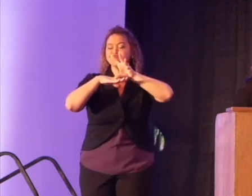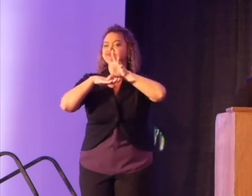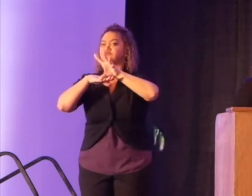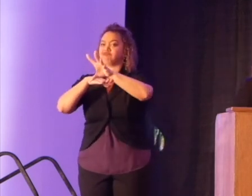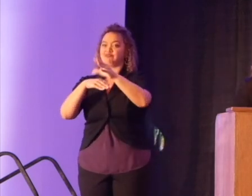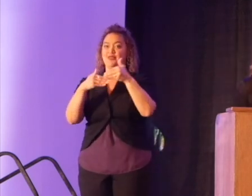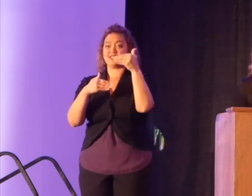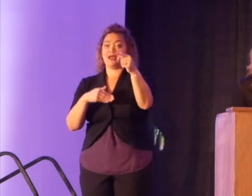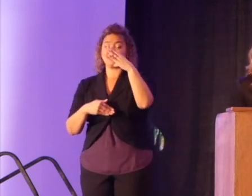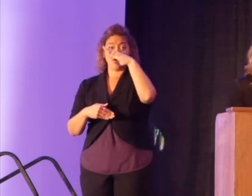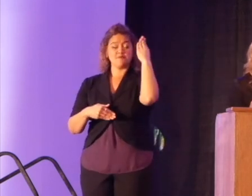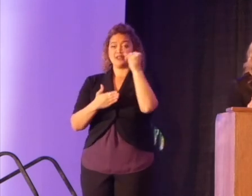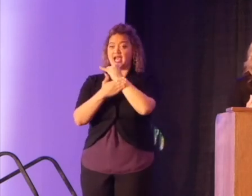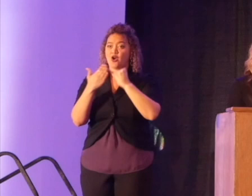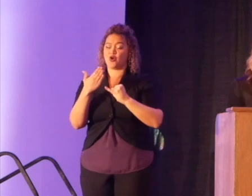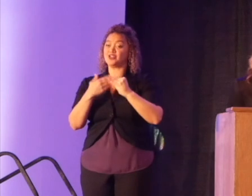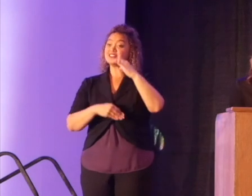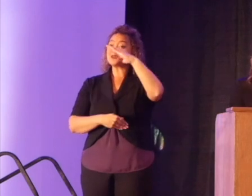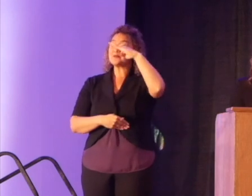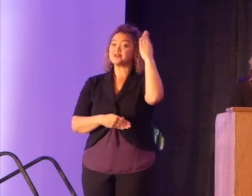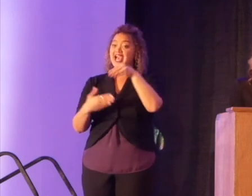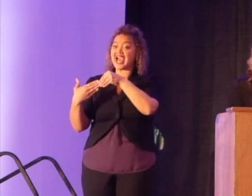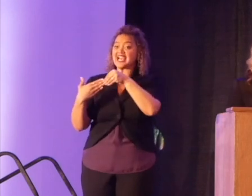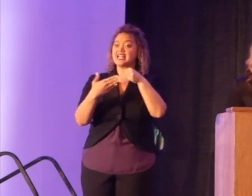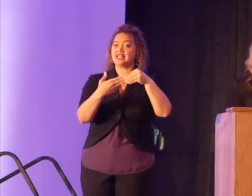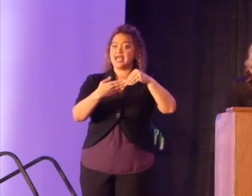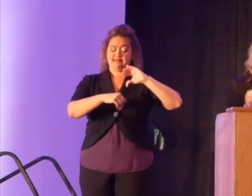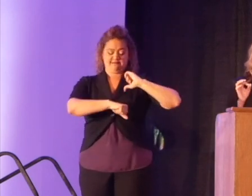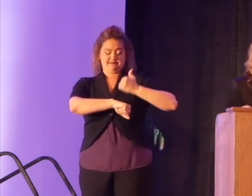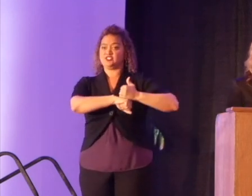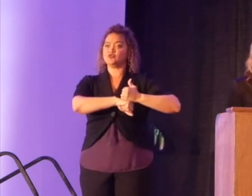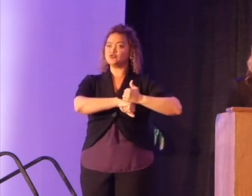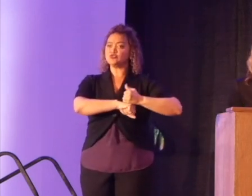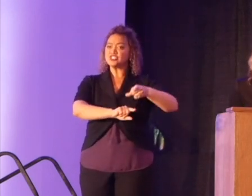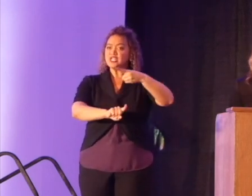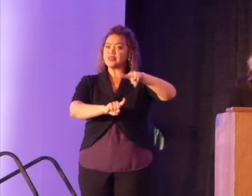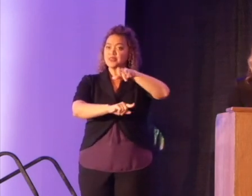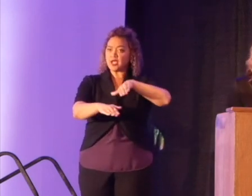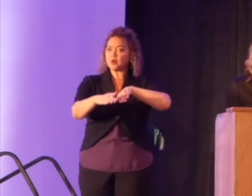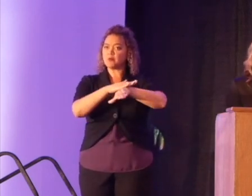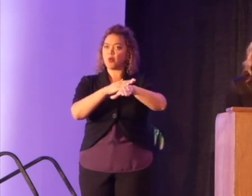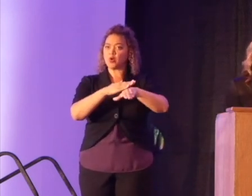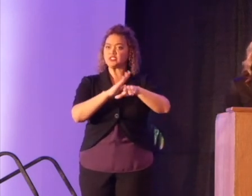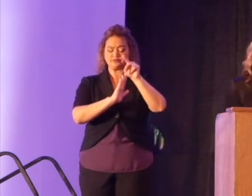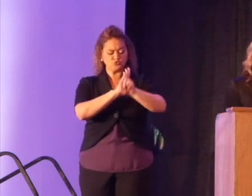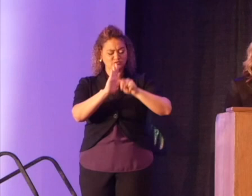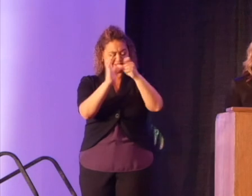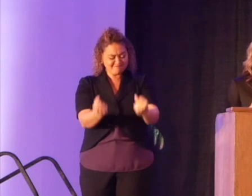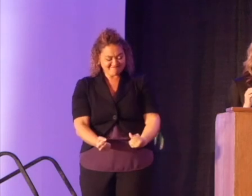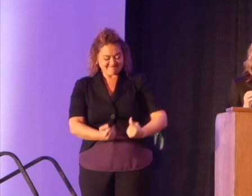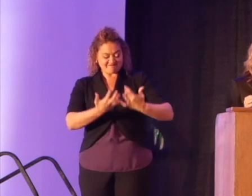generation of black artists and black-led institutions. They too were born to a time of fire.